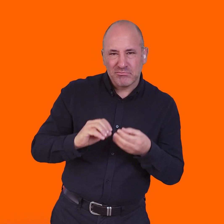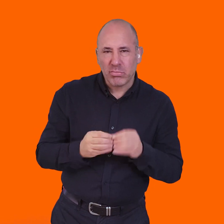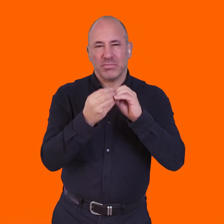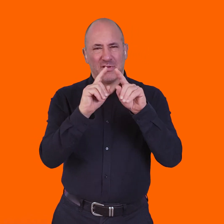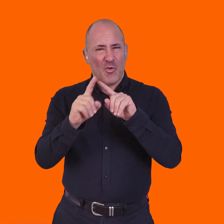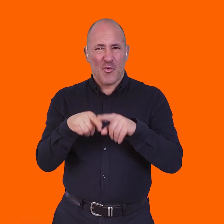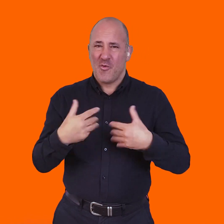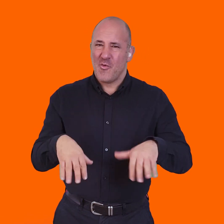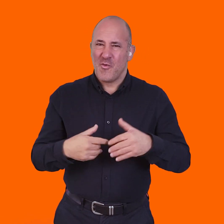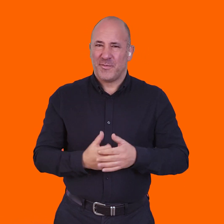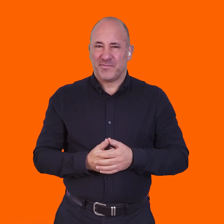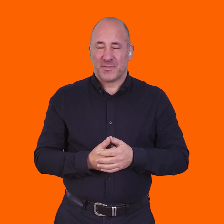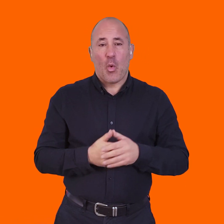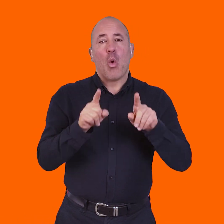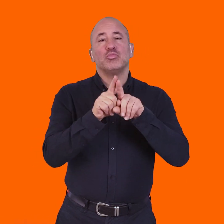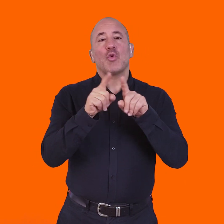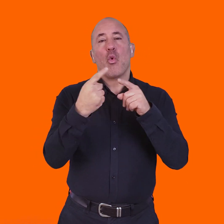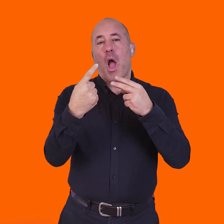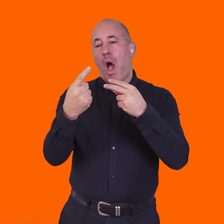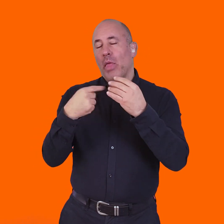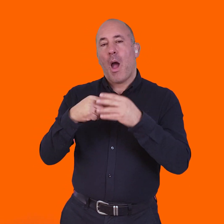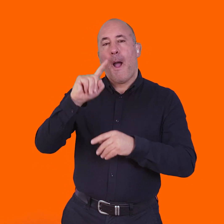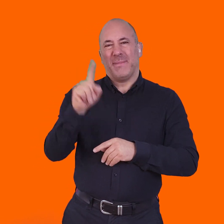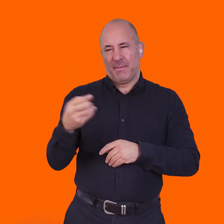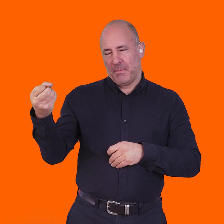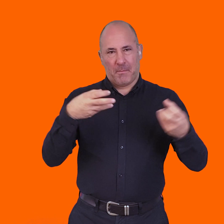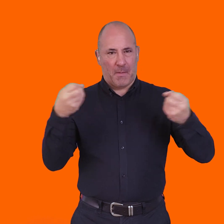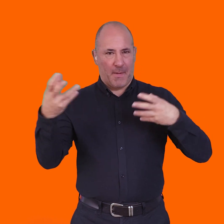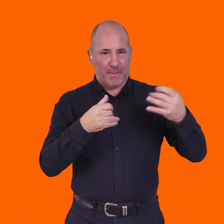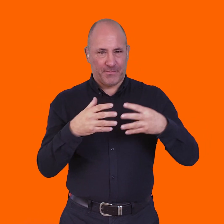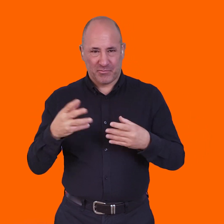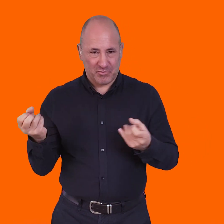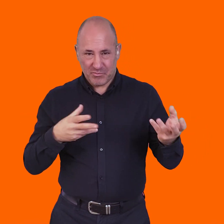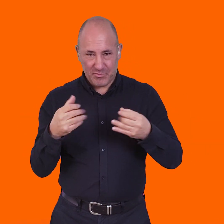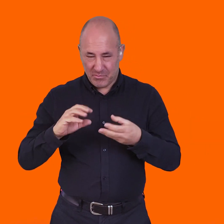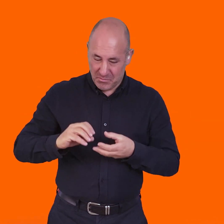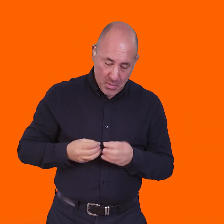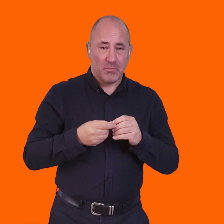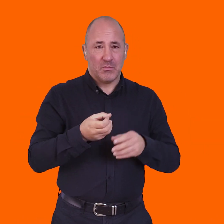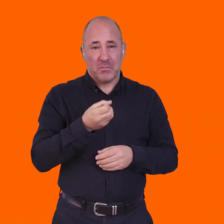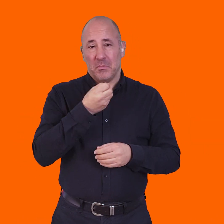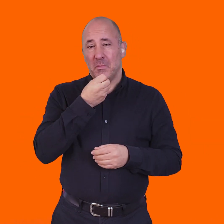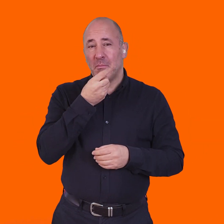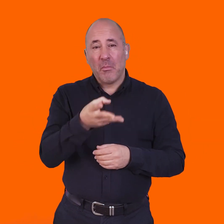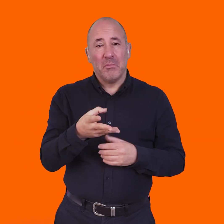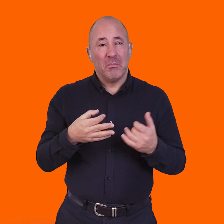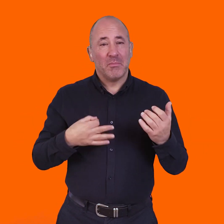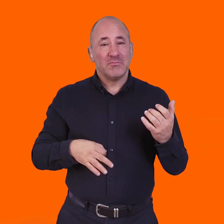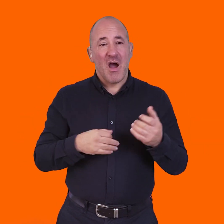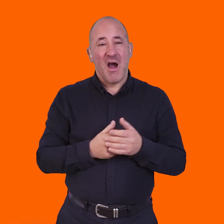when it comes to programming and making apps and stuff. And together, along with lots of other